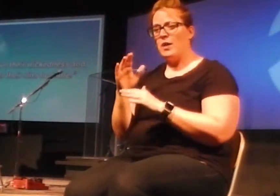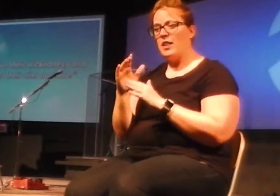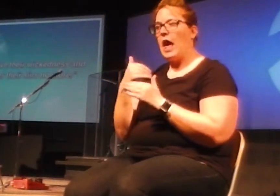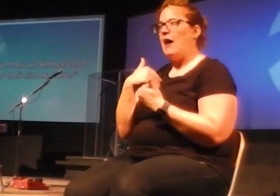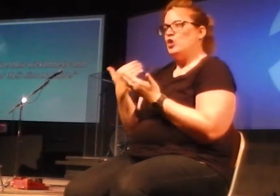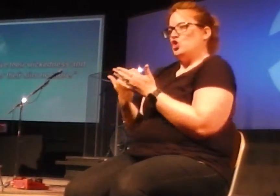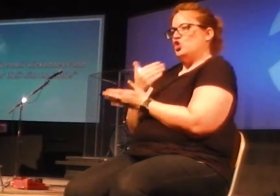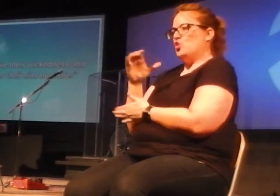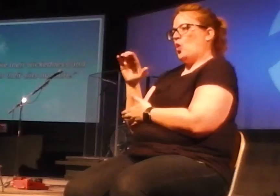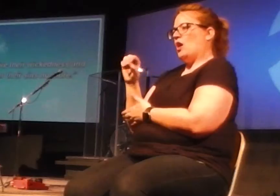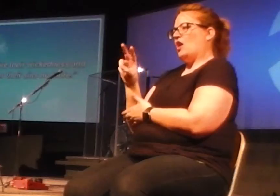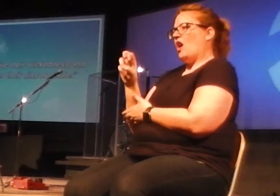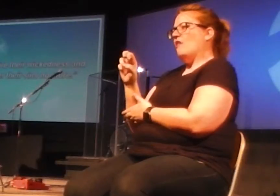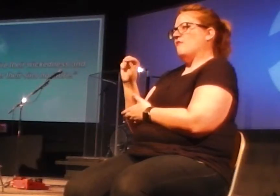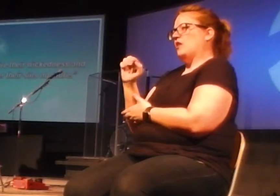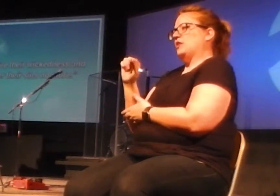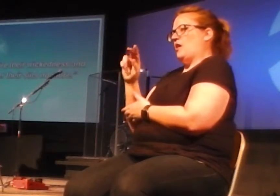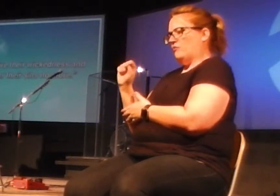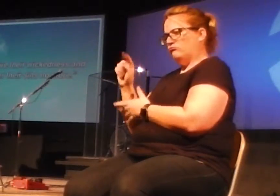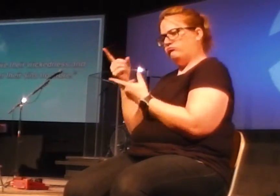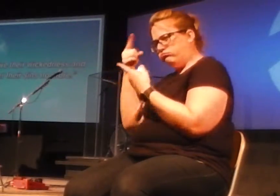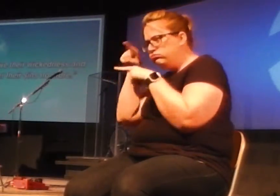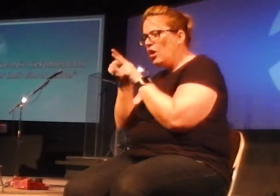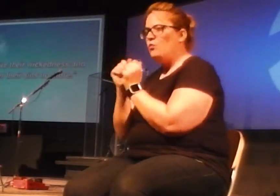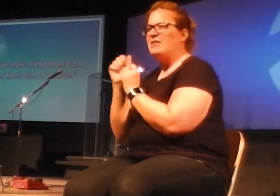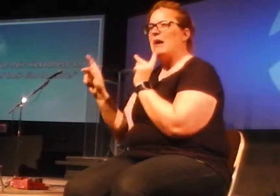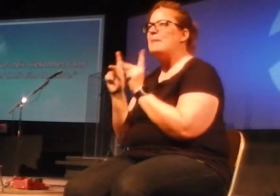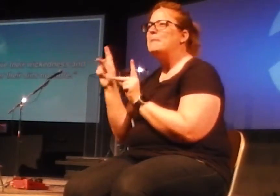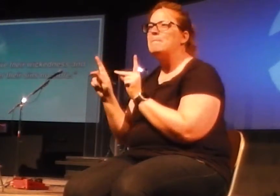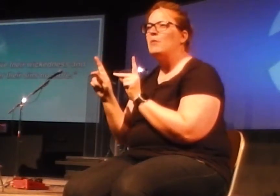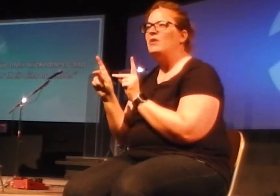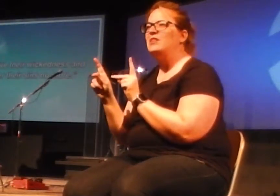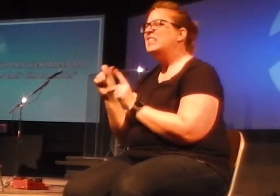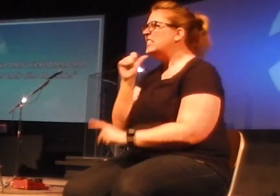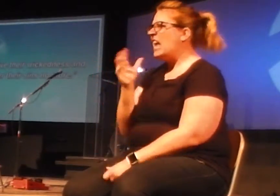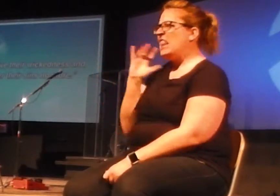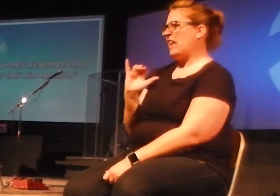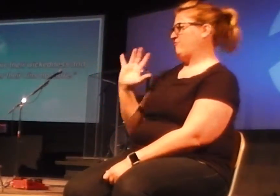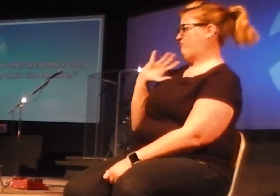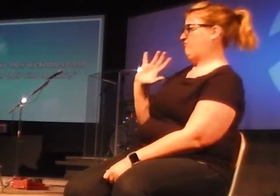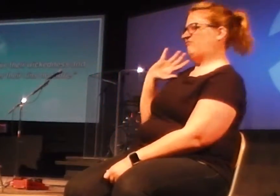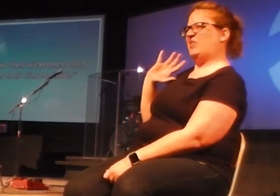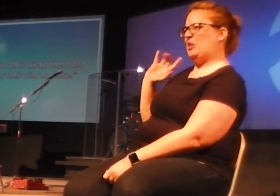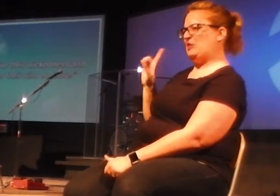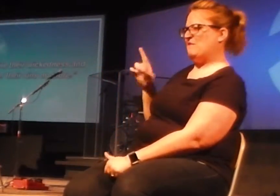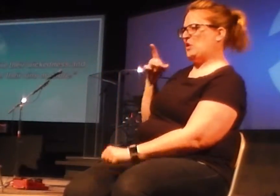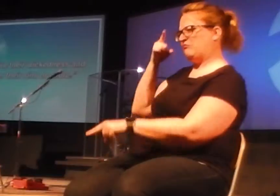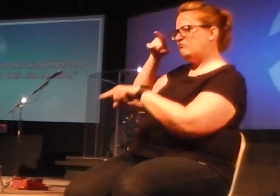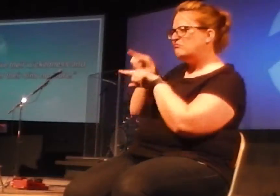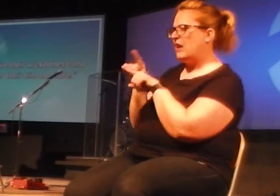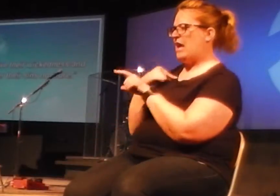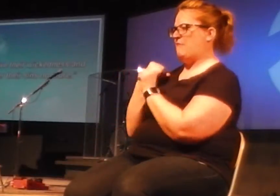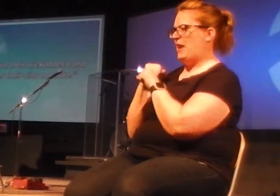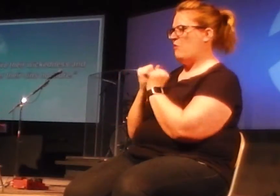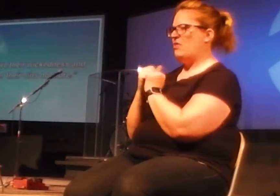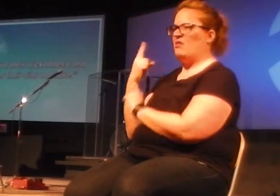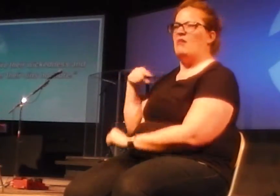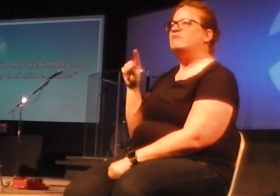with my people. And it's not going to be like the old covenant, the first covenant that I made with them. Now the word